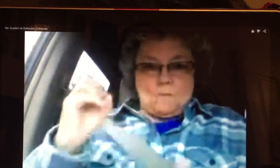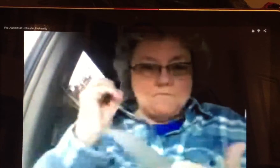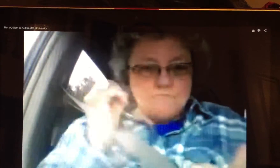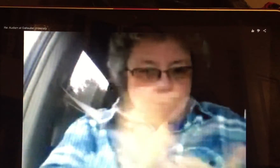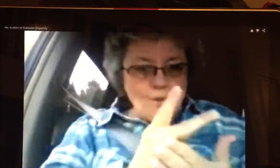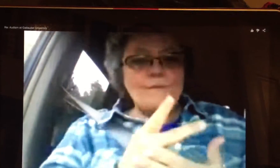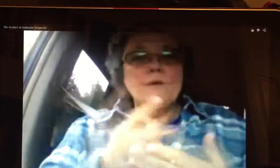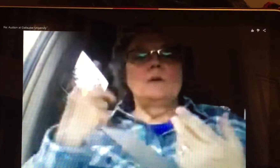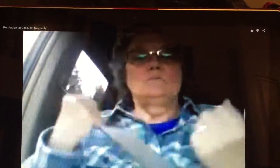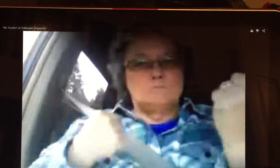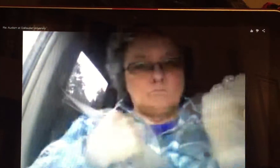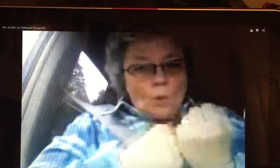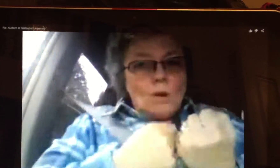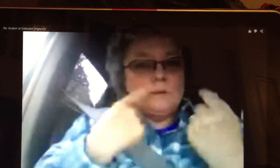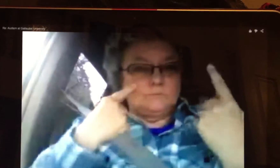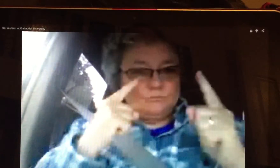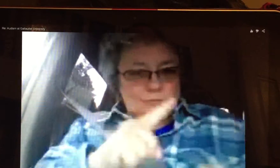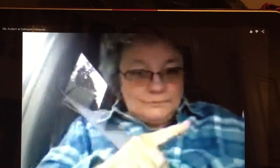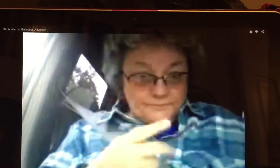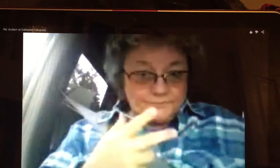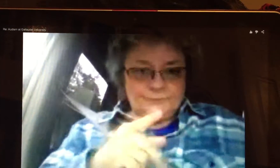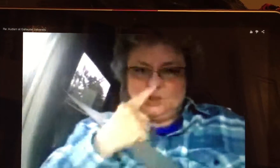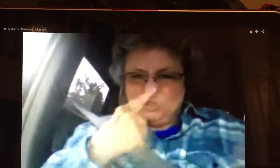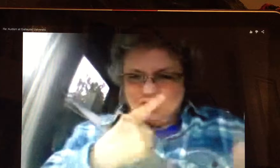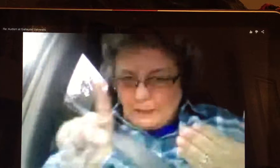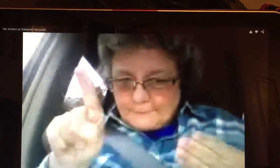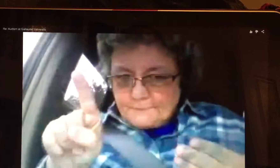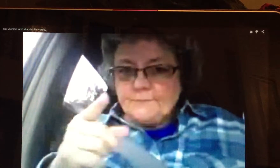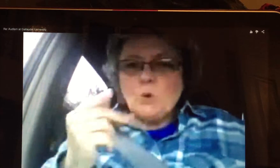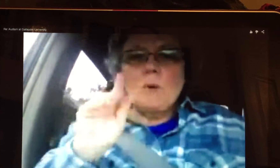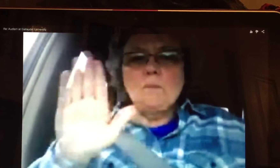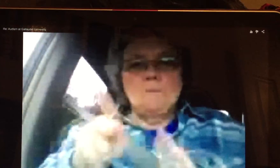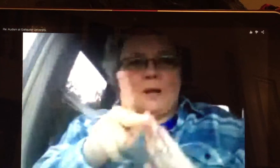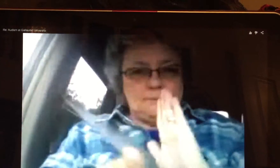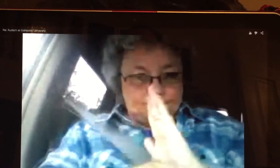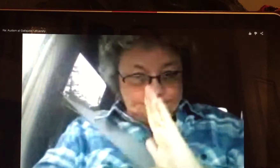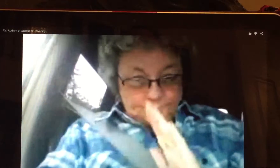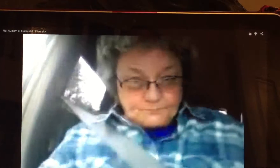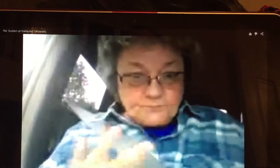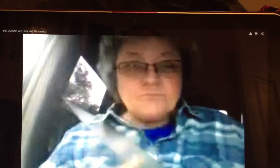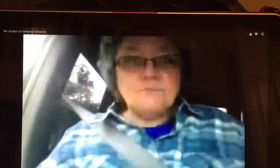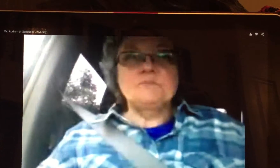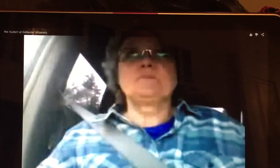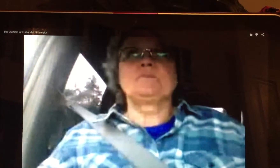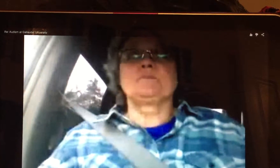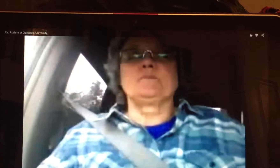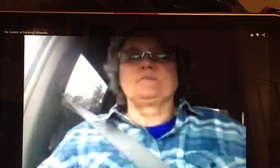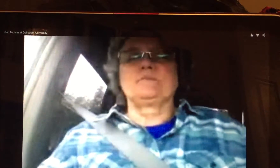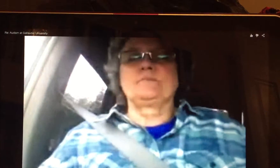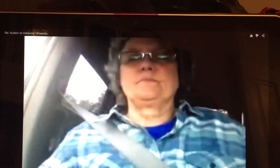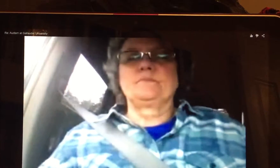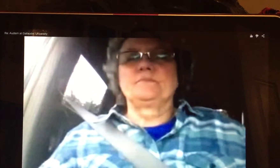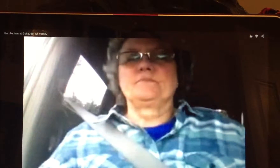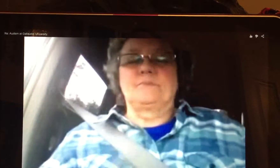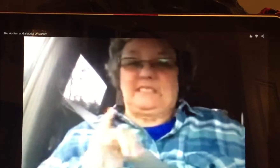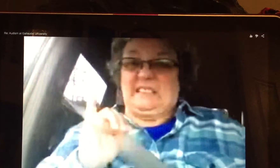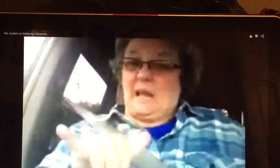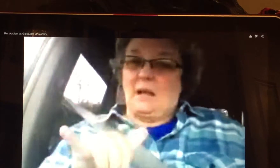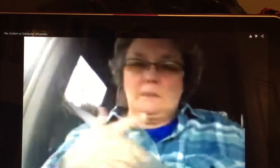for your you know your university you do sometimes need to board approval for something to change a